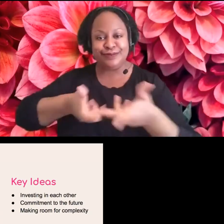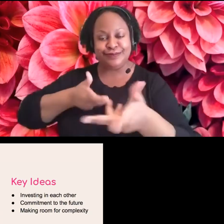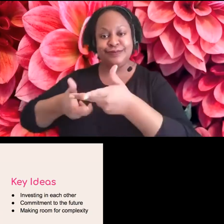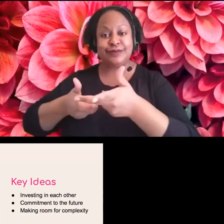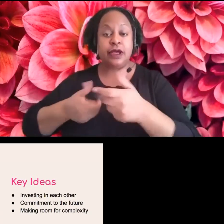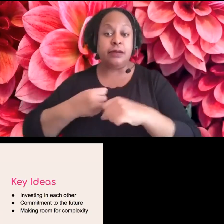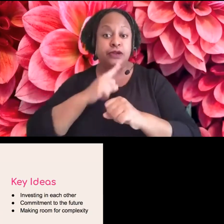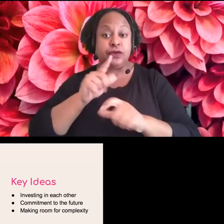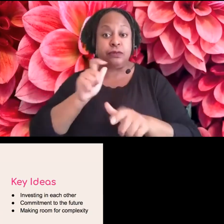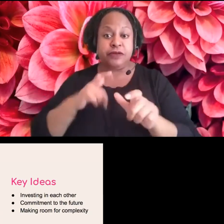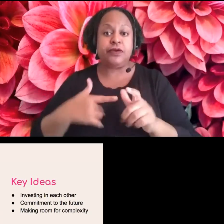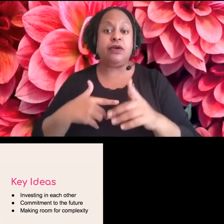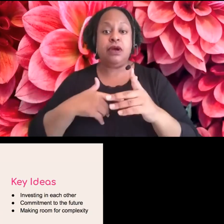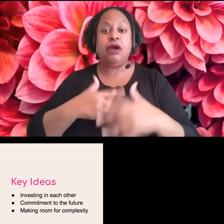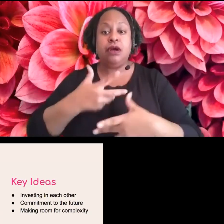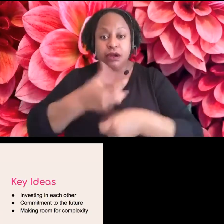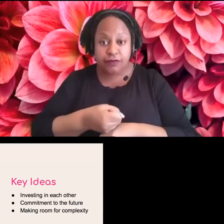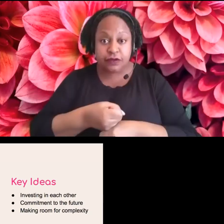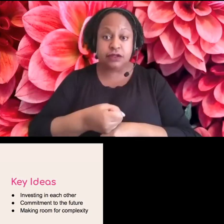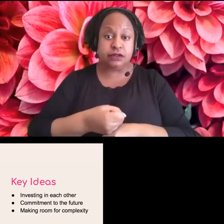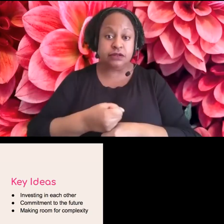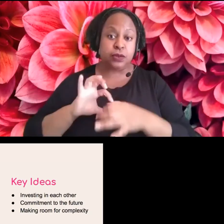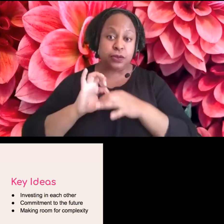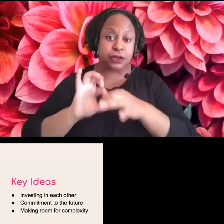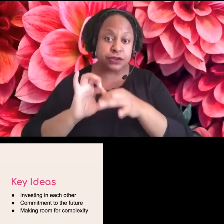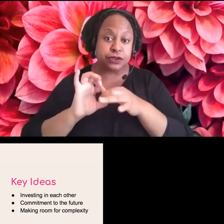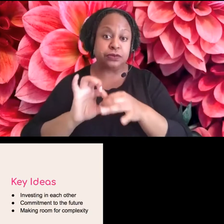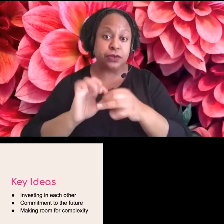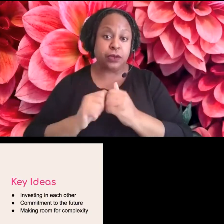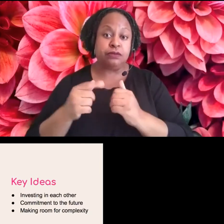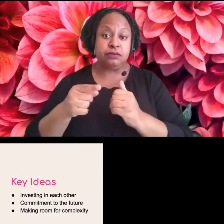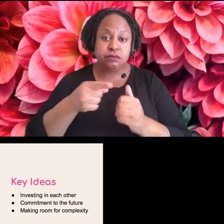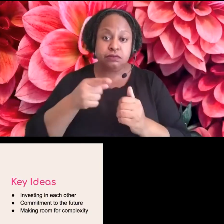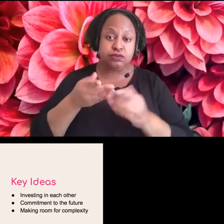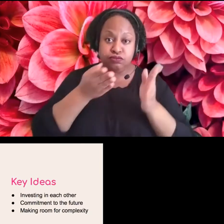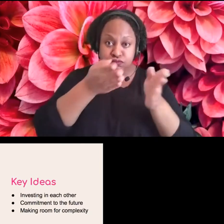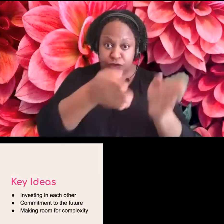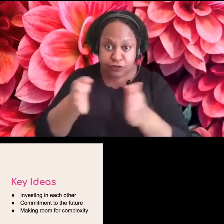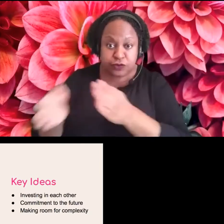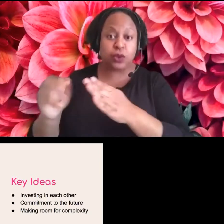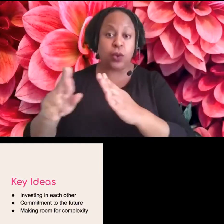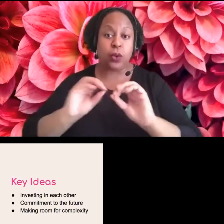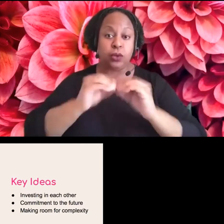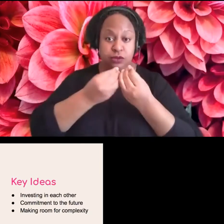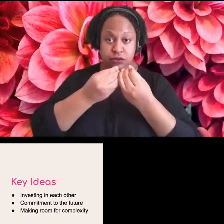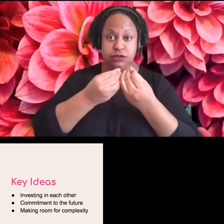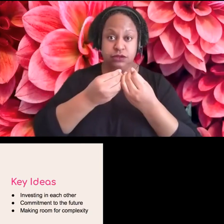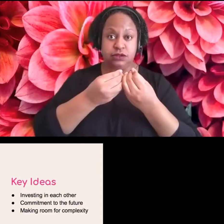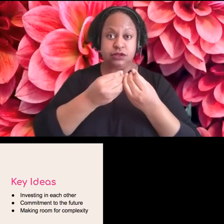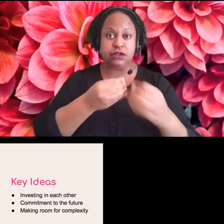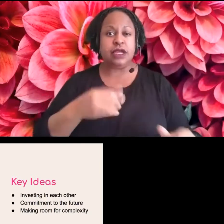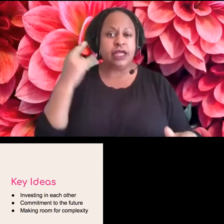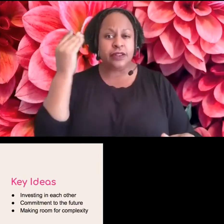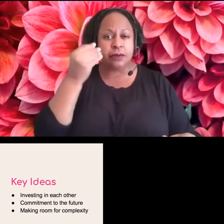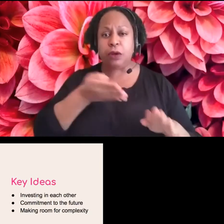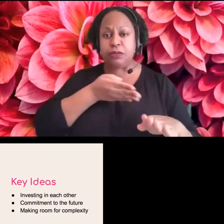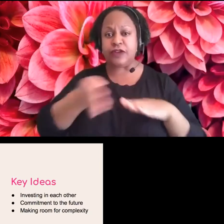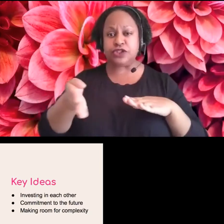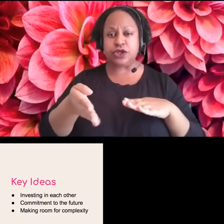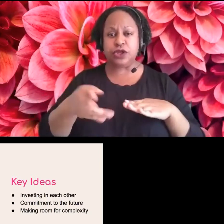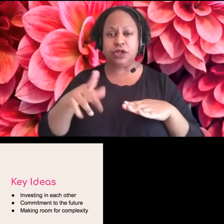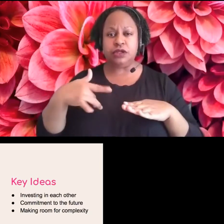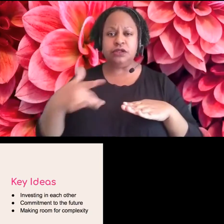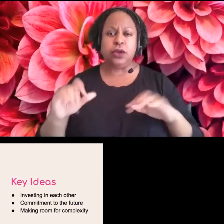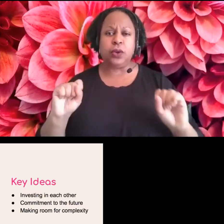relationships with you and your organization. I think a lot of it comes down to, we have to rethink the coldness of professionalism